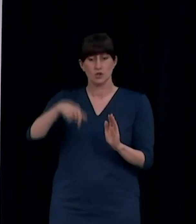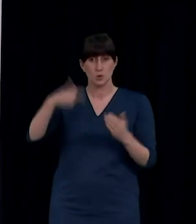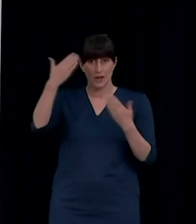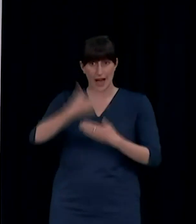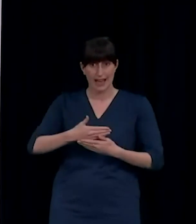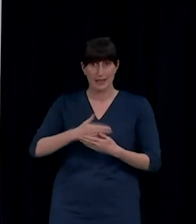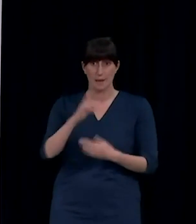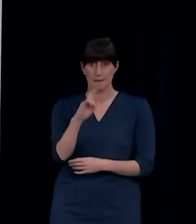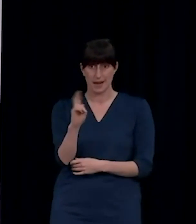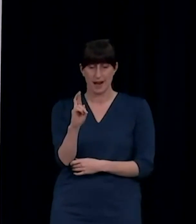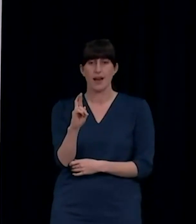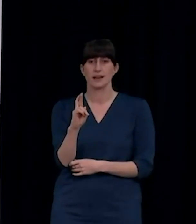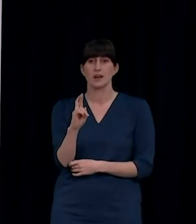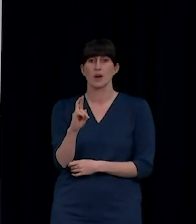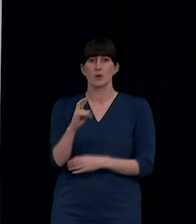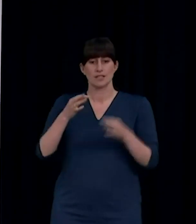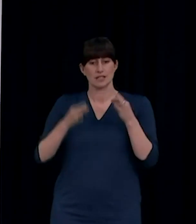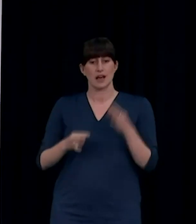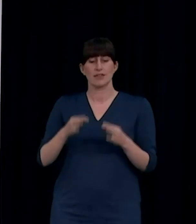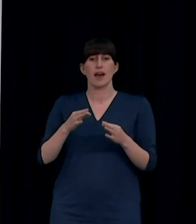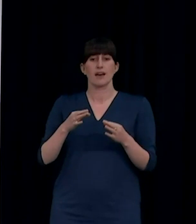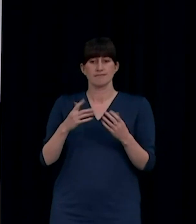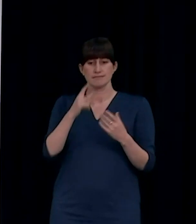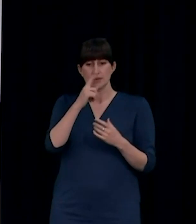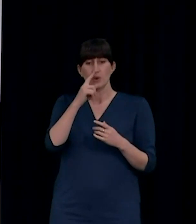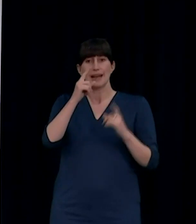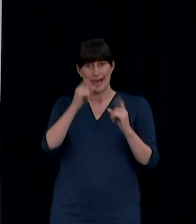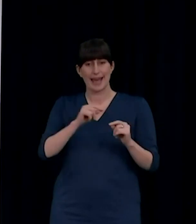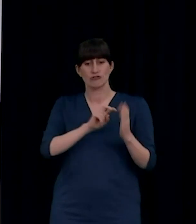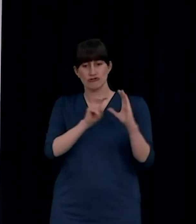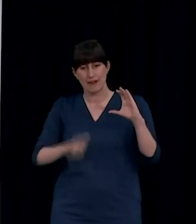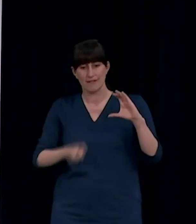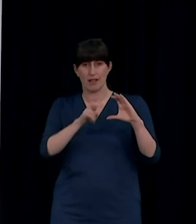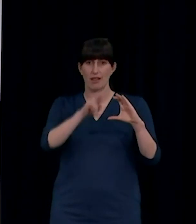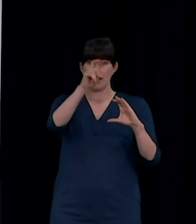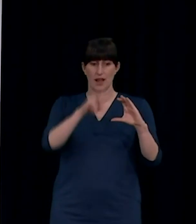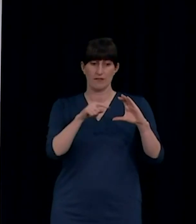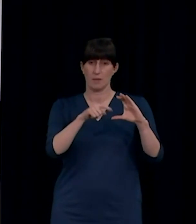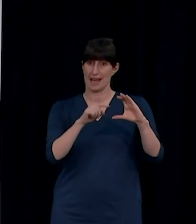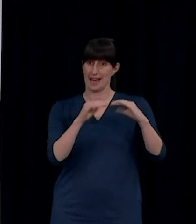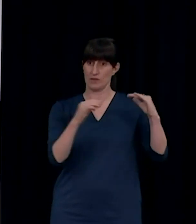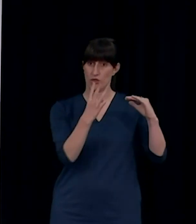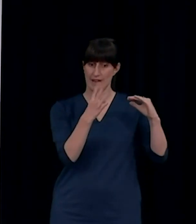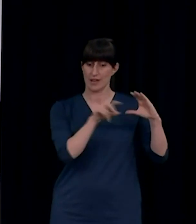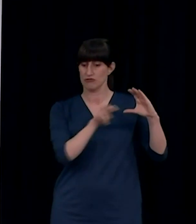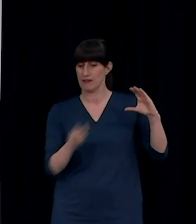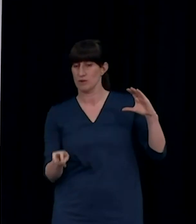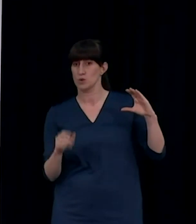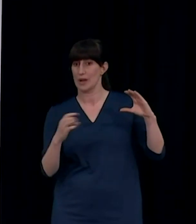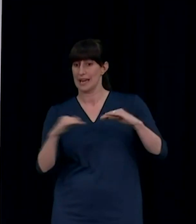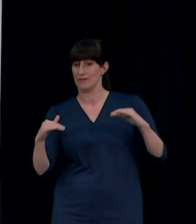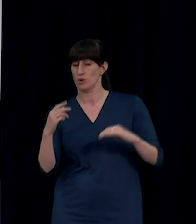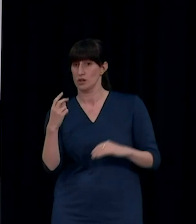be able to travel across the Auckland boundary and into a Level 2 environment if they are, one, relocating